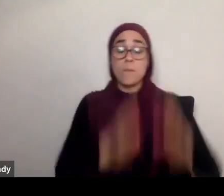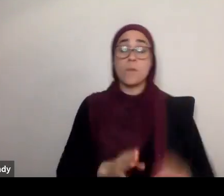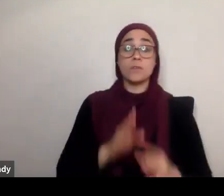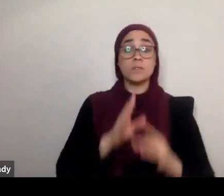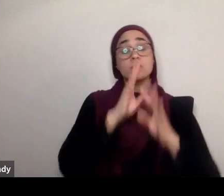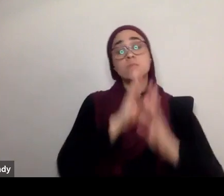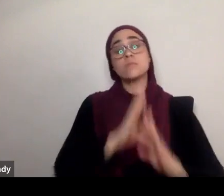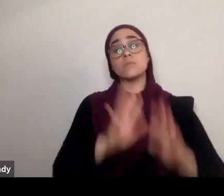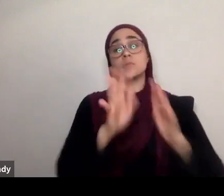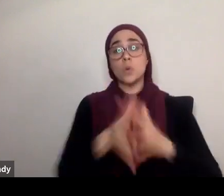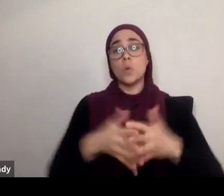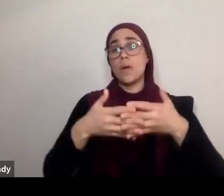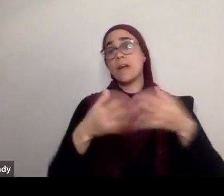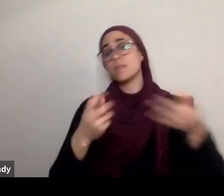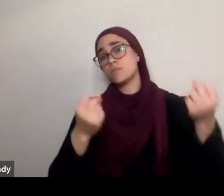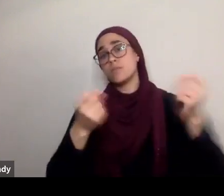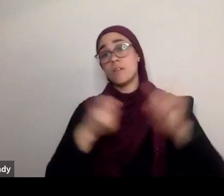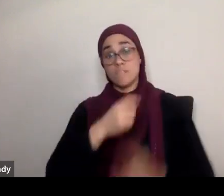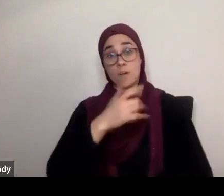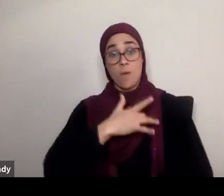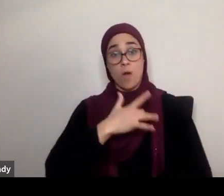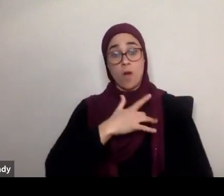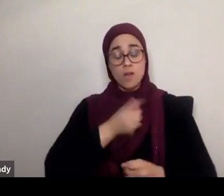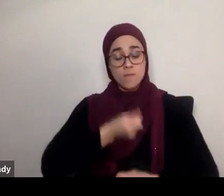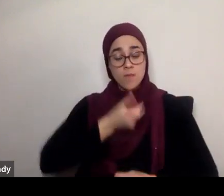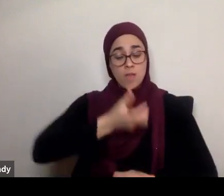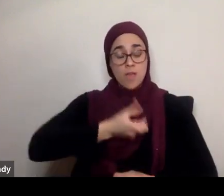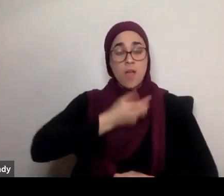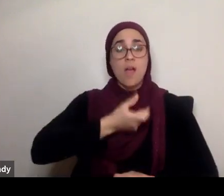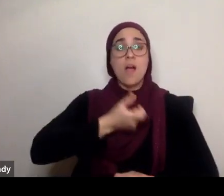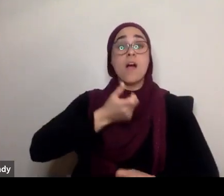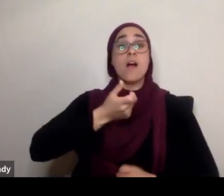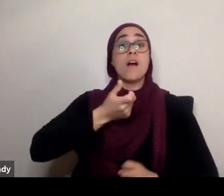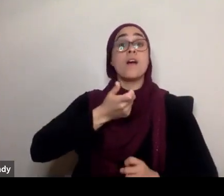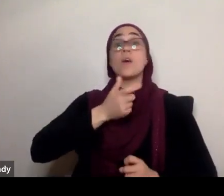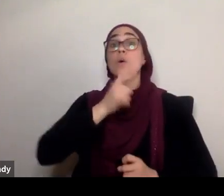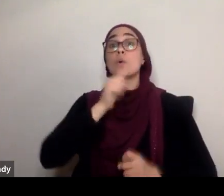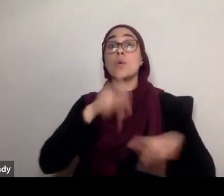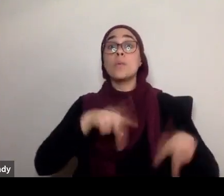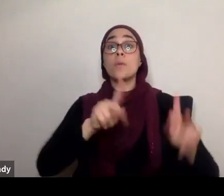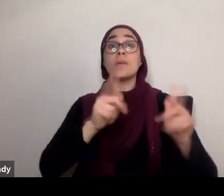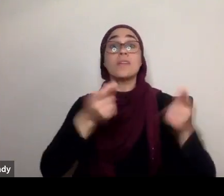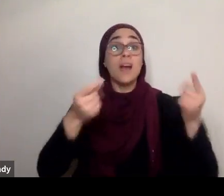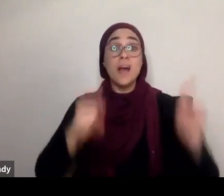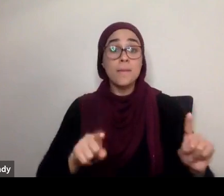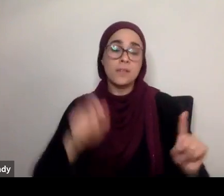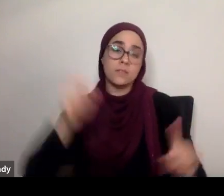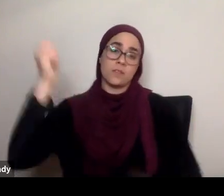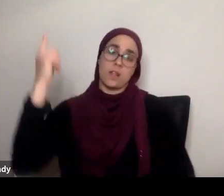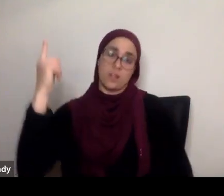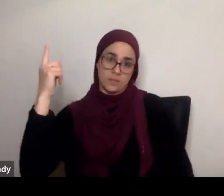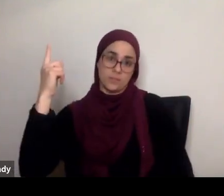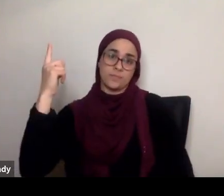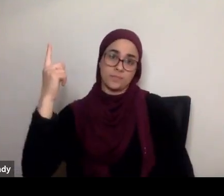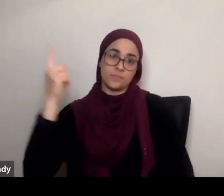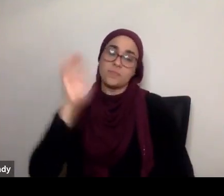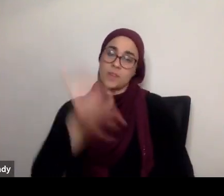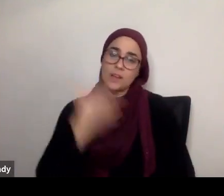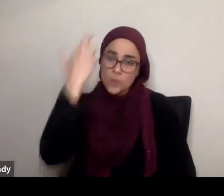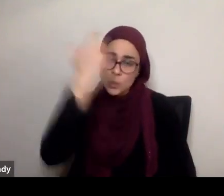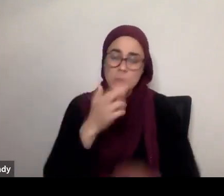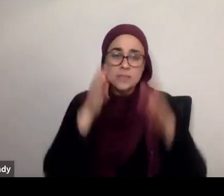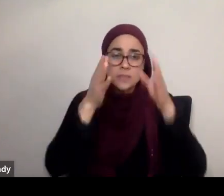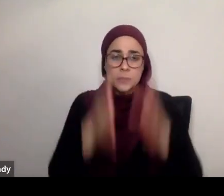it's Allah subhanahu wa ta'ala who's facilitating all of that to happen. And that's why the one who's reciting from the heart, really, doesn't have to be, you know, overly